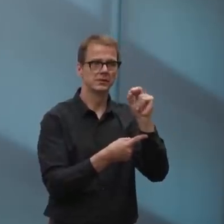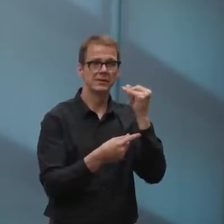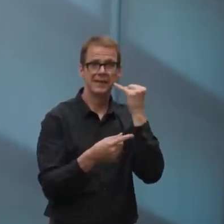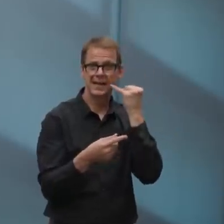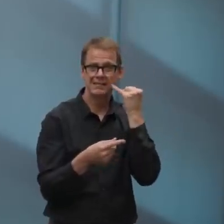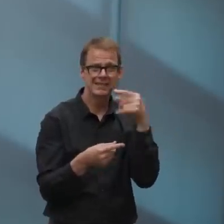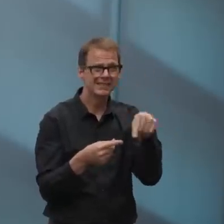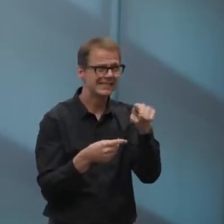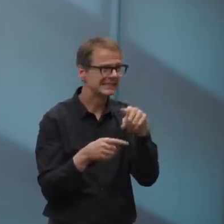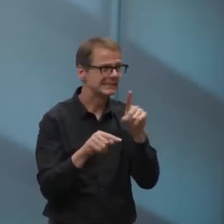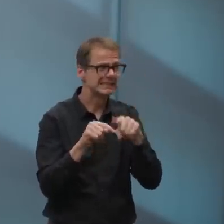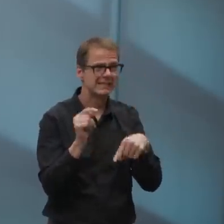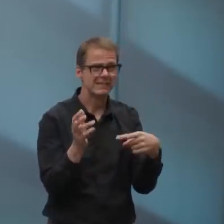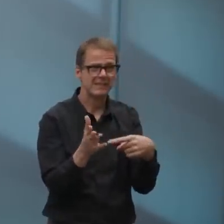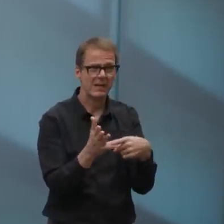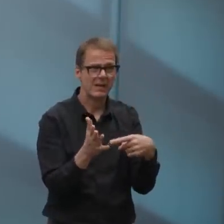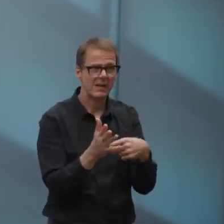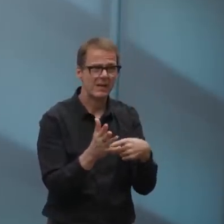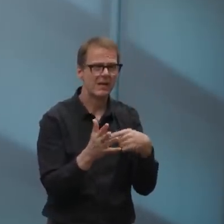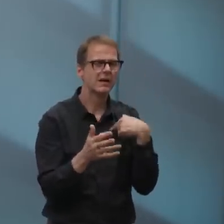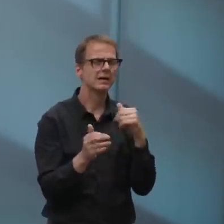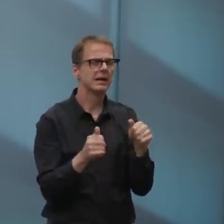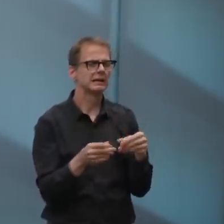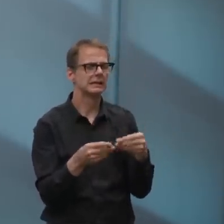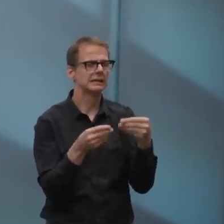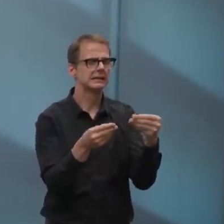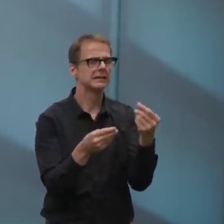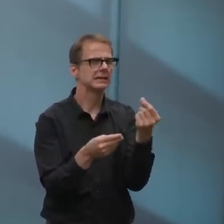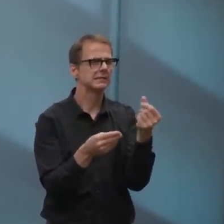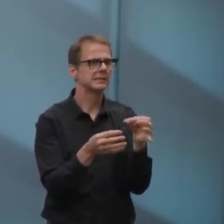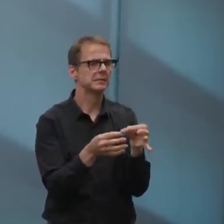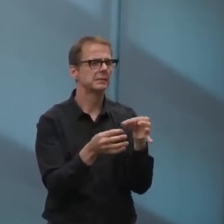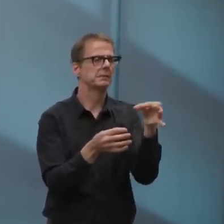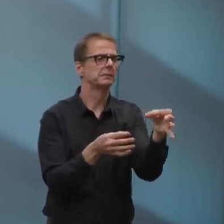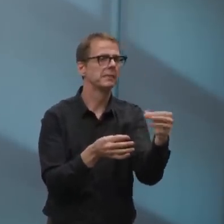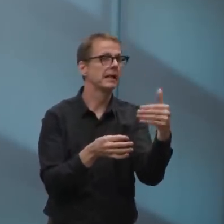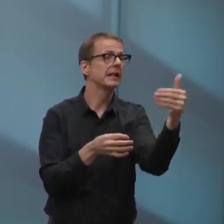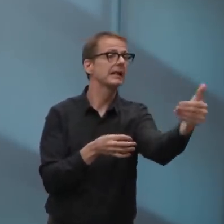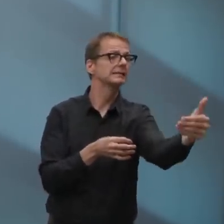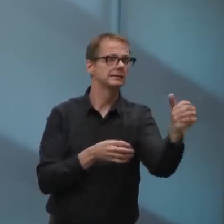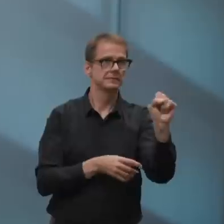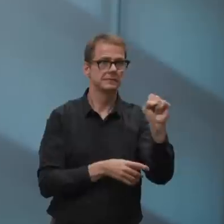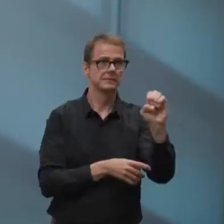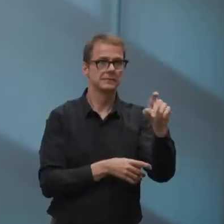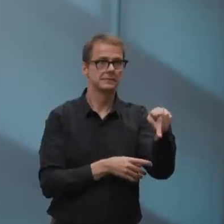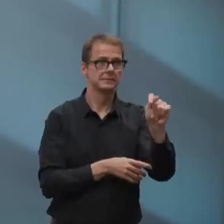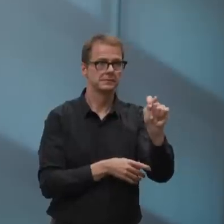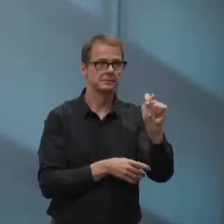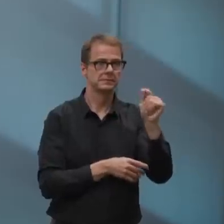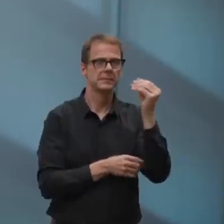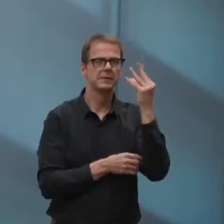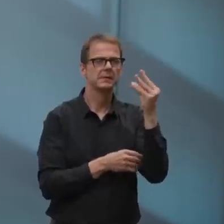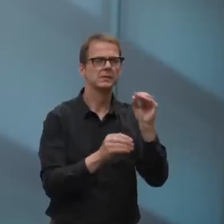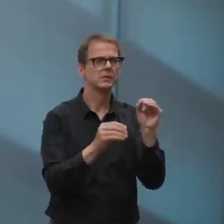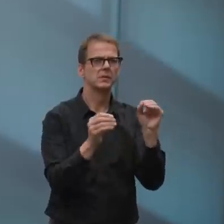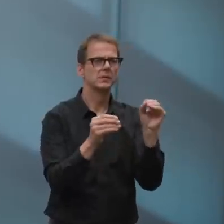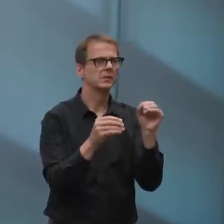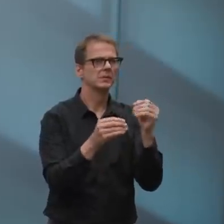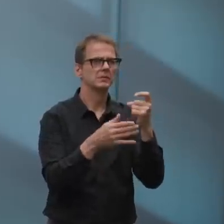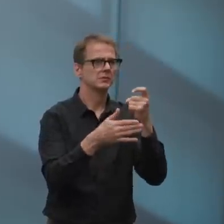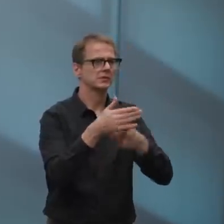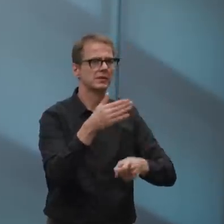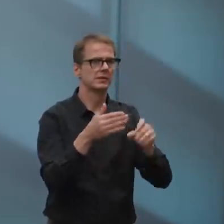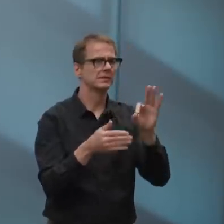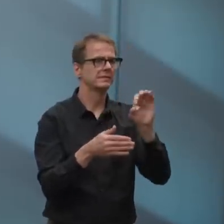to impacts of COVID If you must hold back some or all of your payment payment, please remember that for those who pay annually,